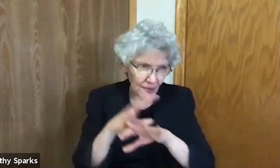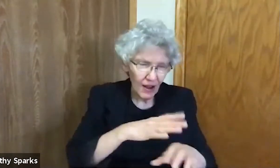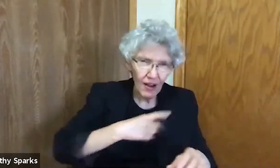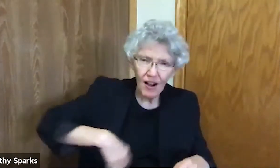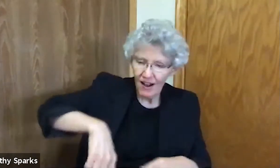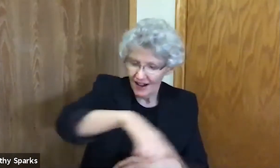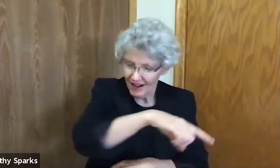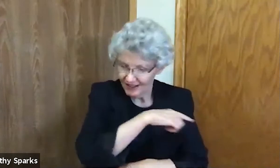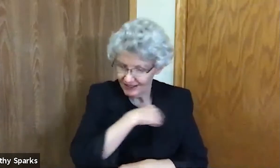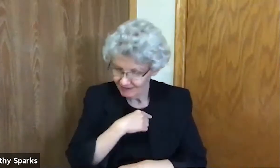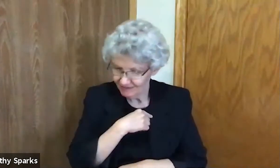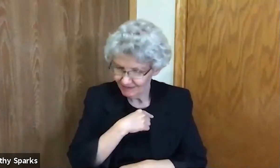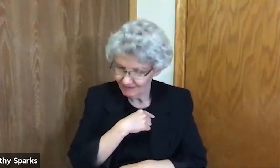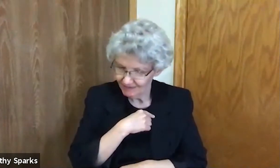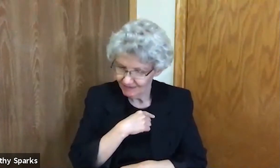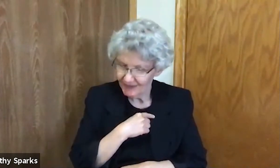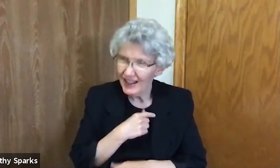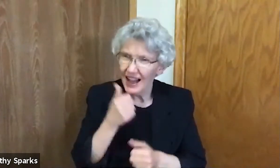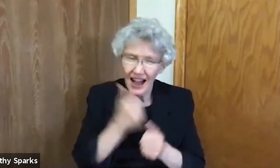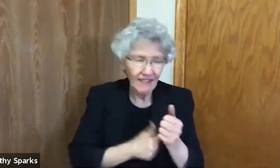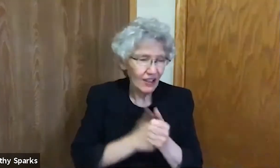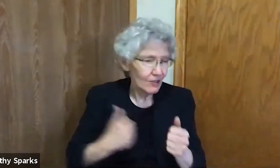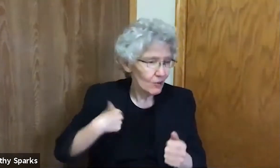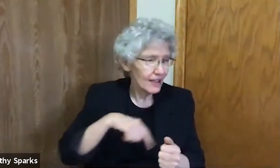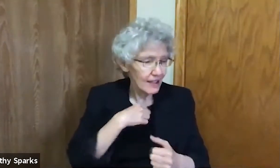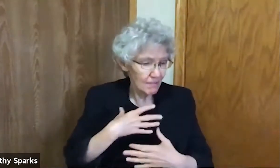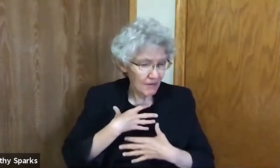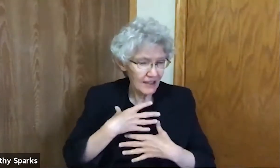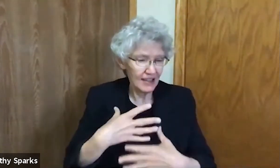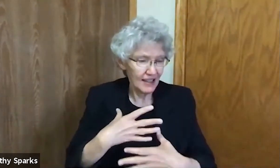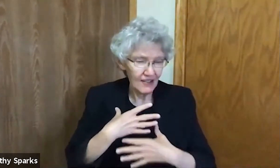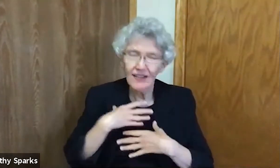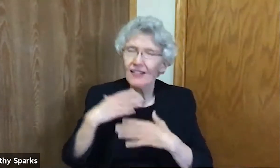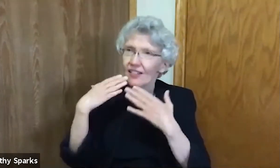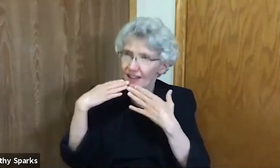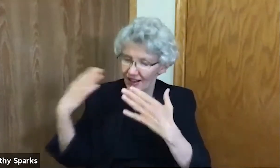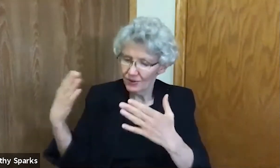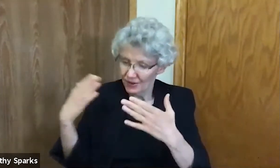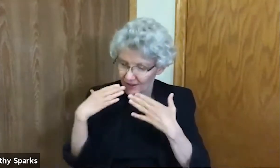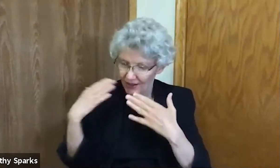God, you breathe life into us. And with every breath, we thank you.